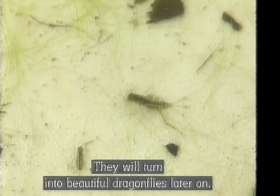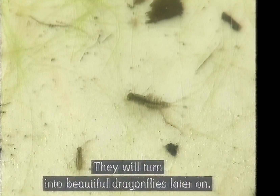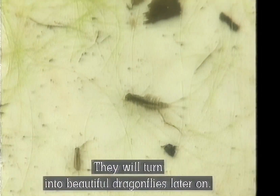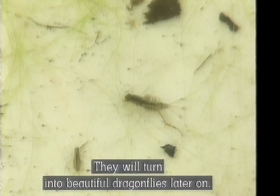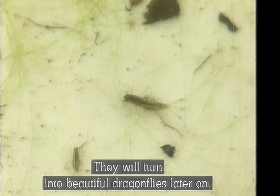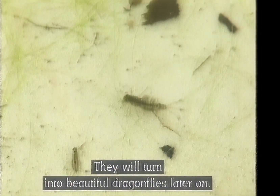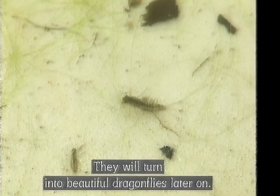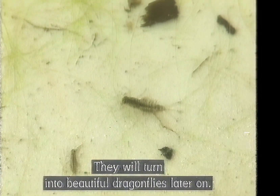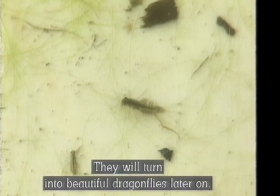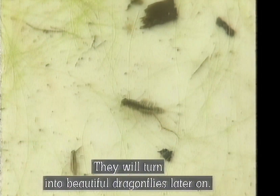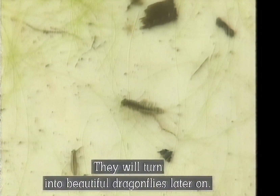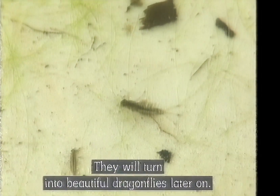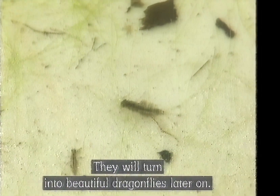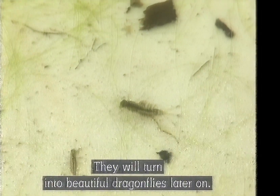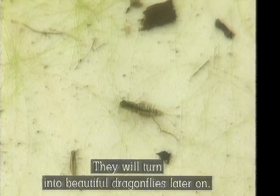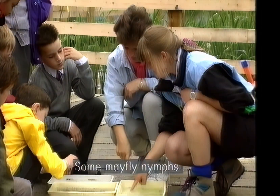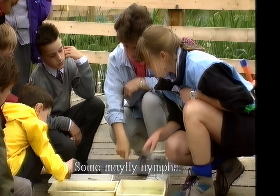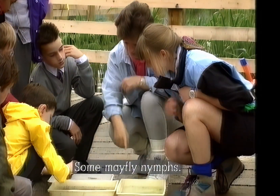We've also got some mayfly nymphs.